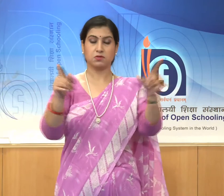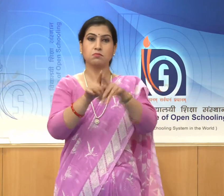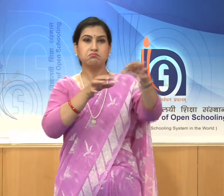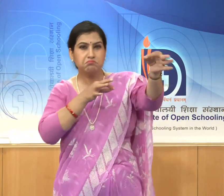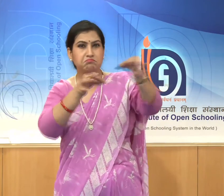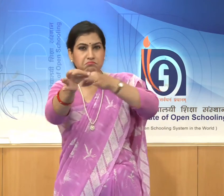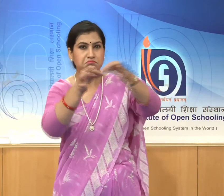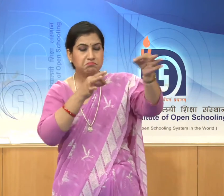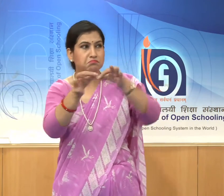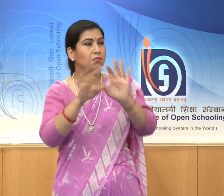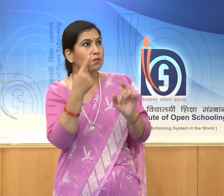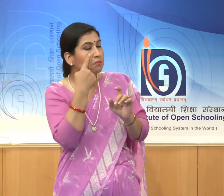jewelleries,